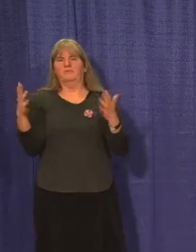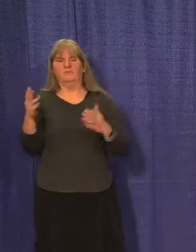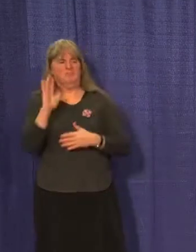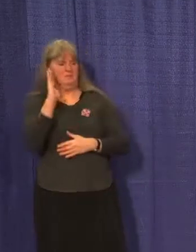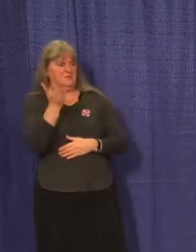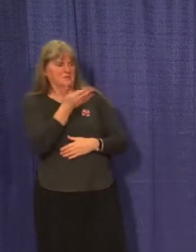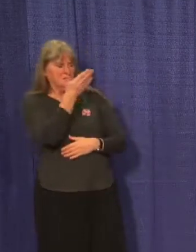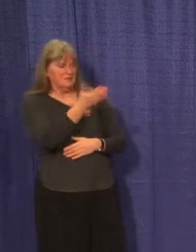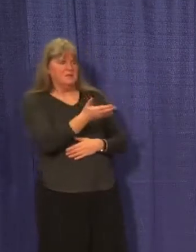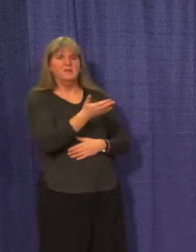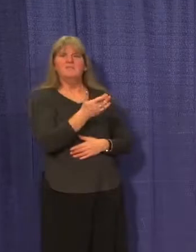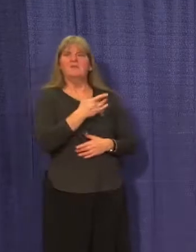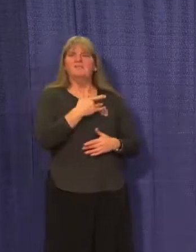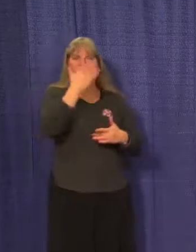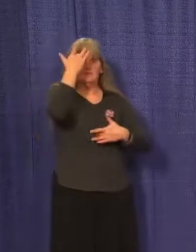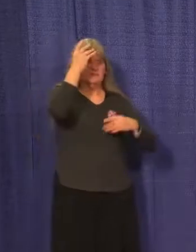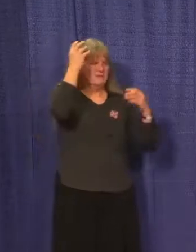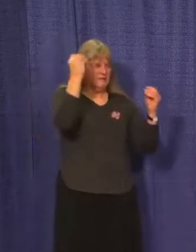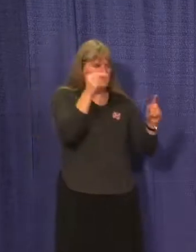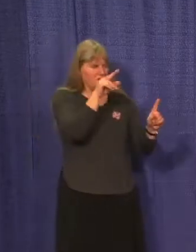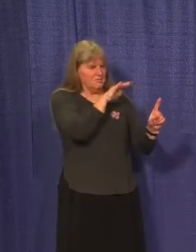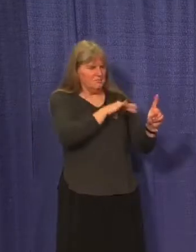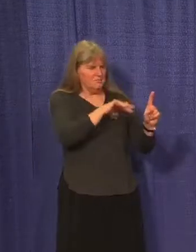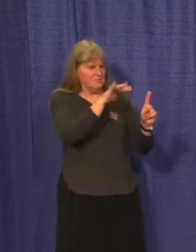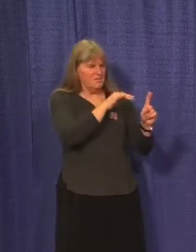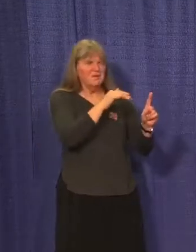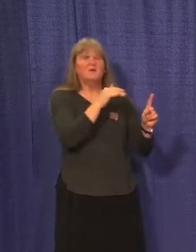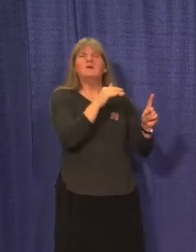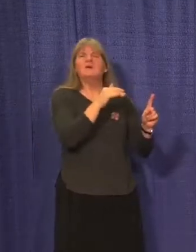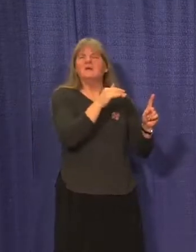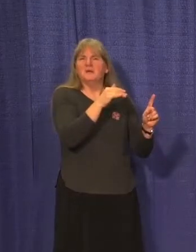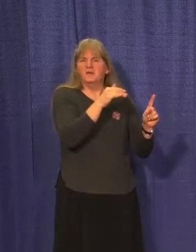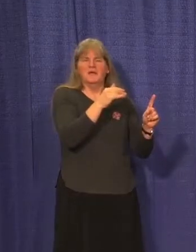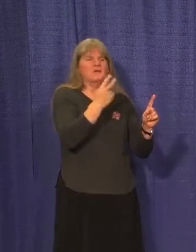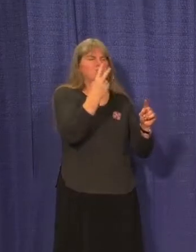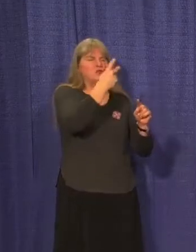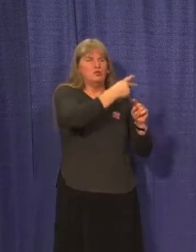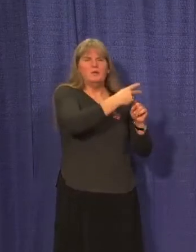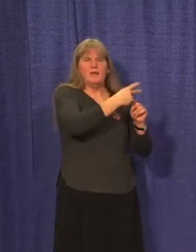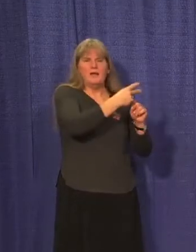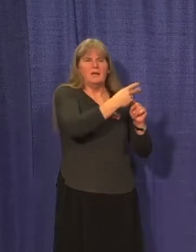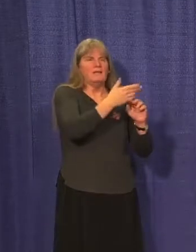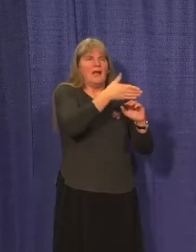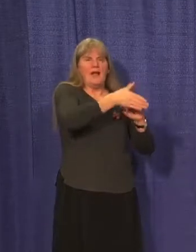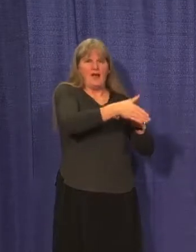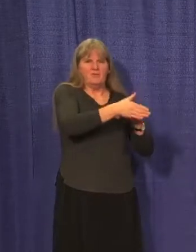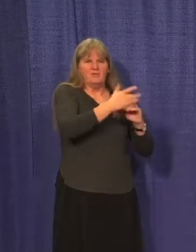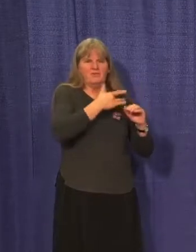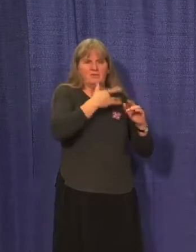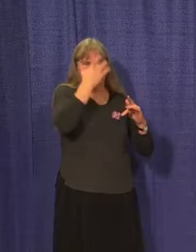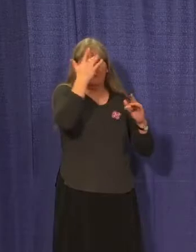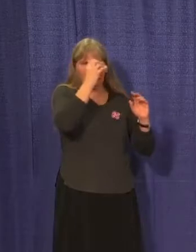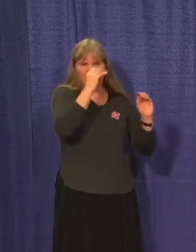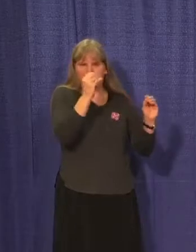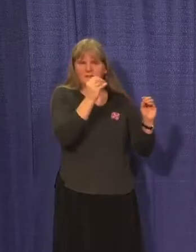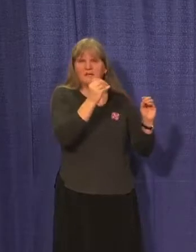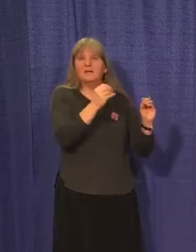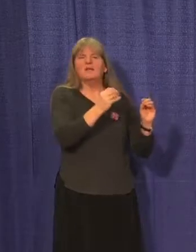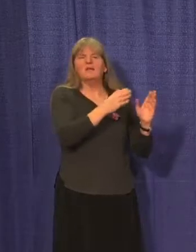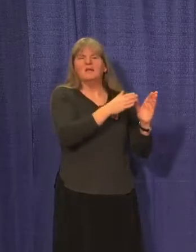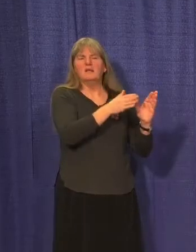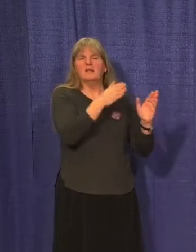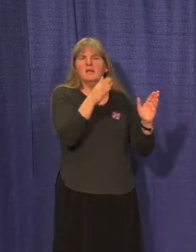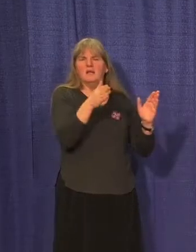the symptoms have cleared, and we like to see a two-day, at least a two-day period of free of symptoms.